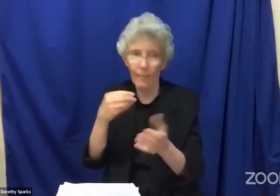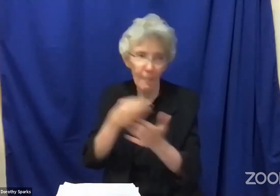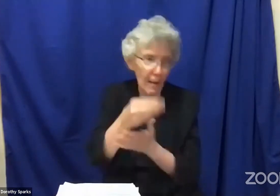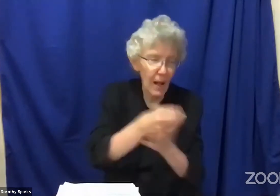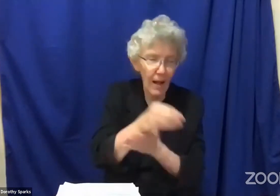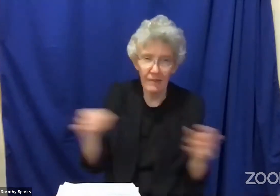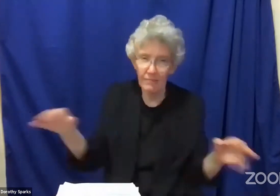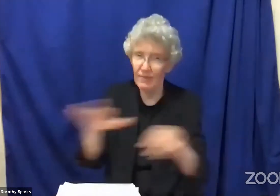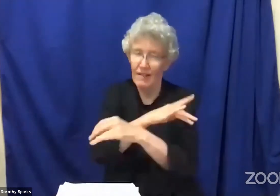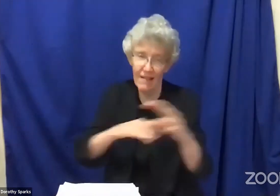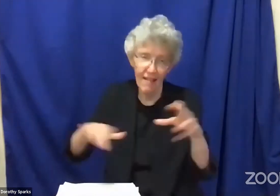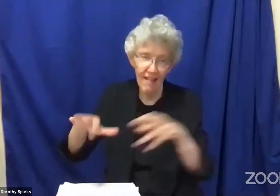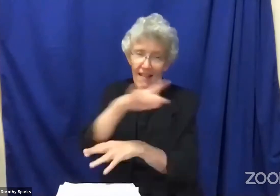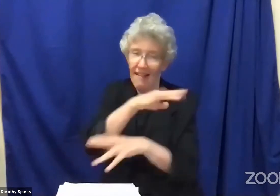busy city.